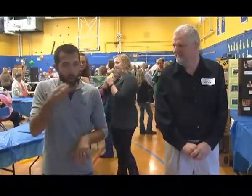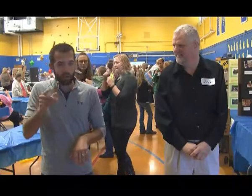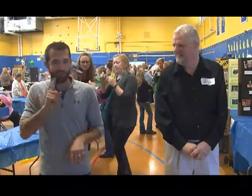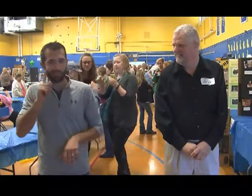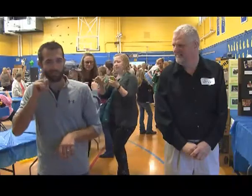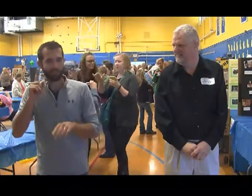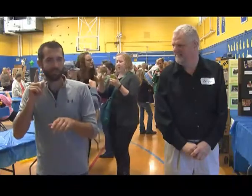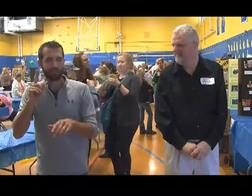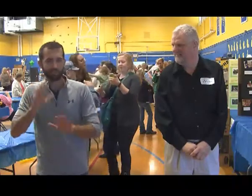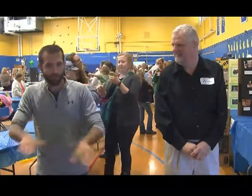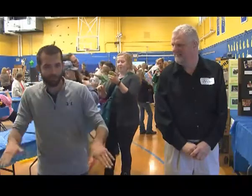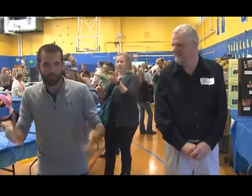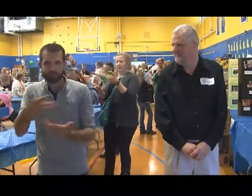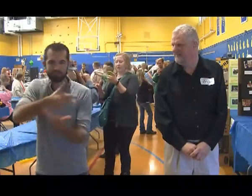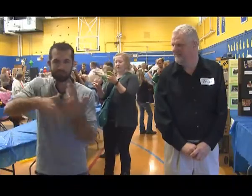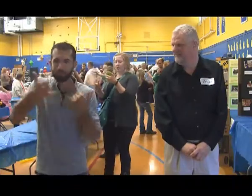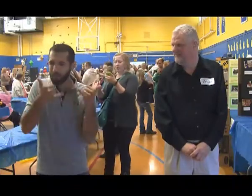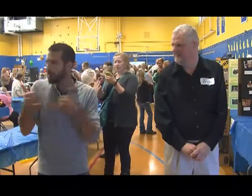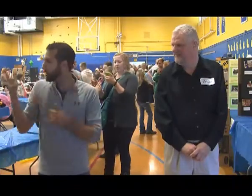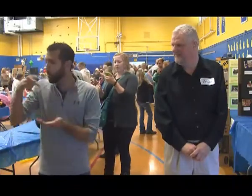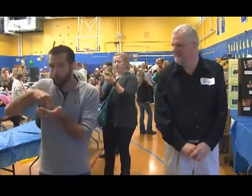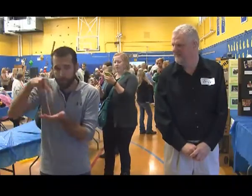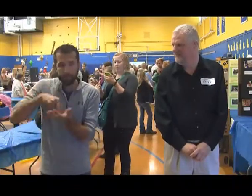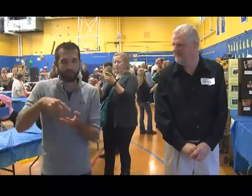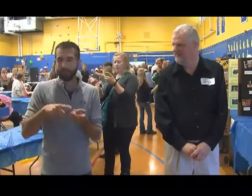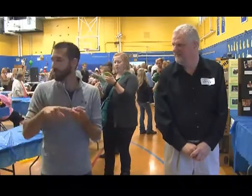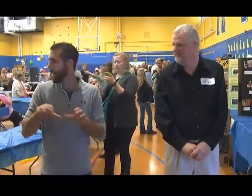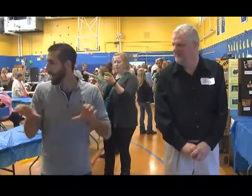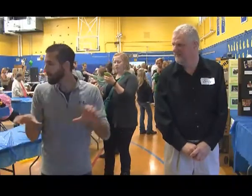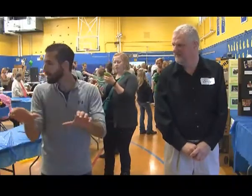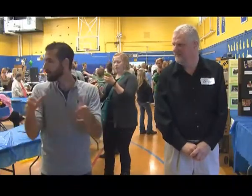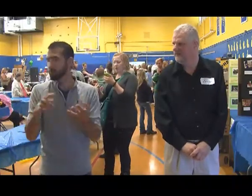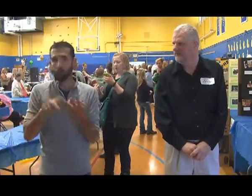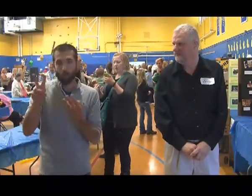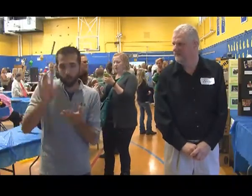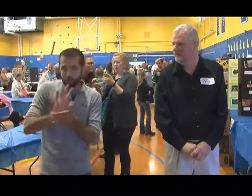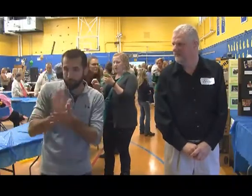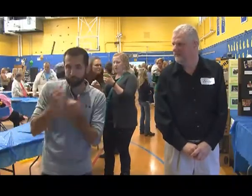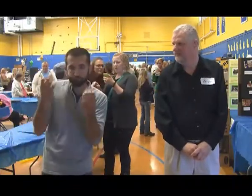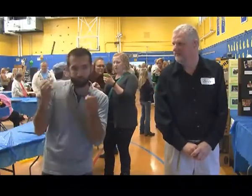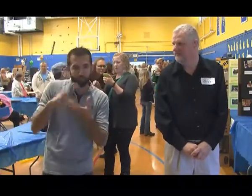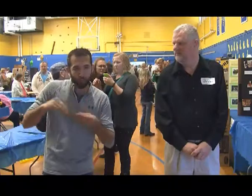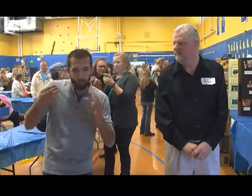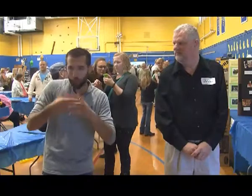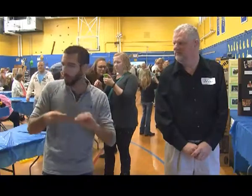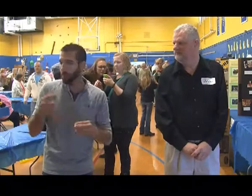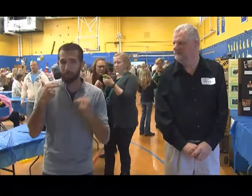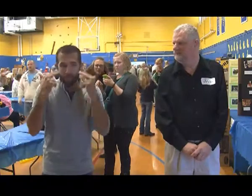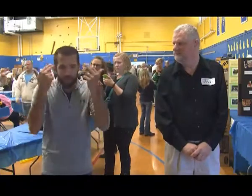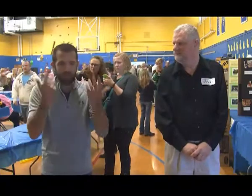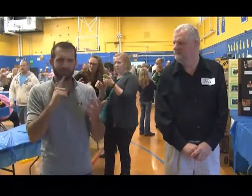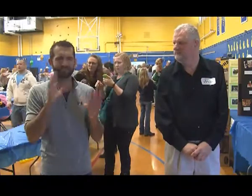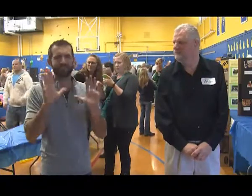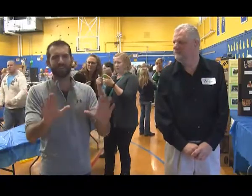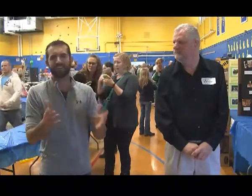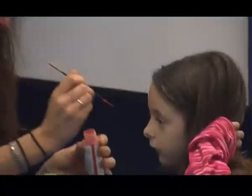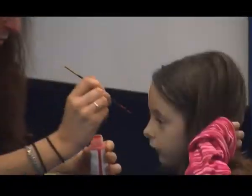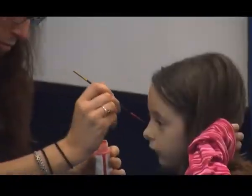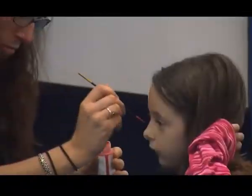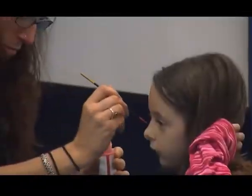children of Deaf adults. They are considered CODAs. We have a jumping bouncy house and we have different signed movies and stories and face